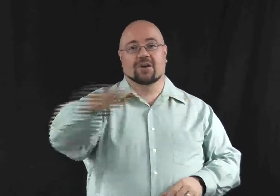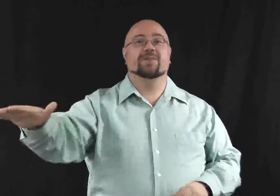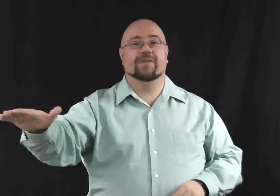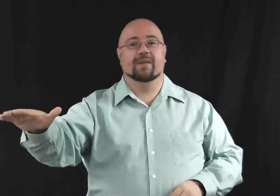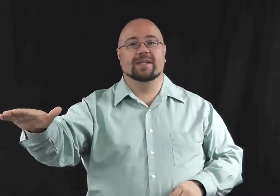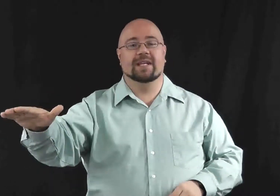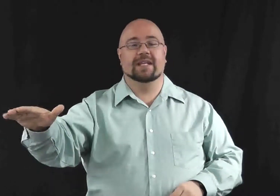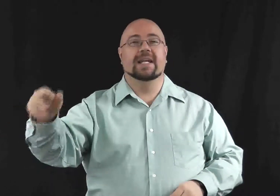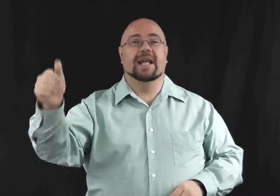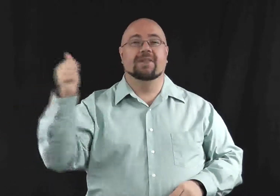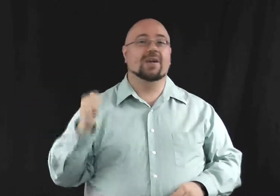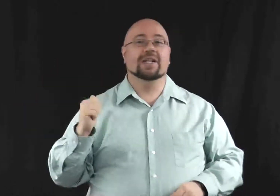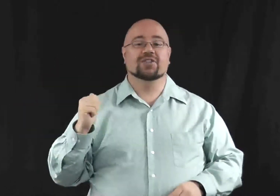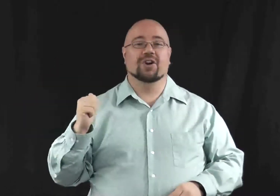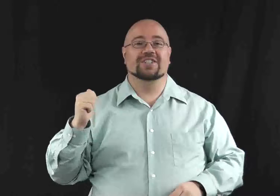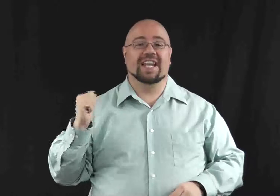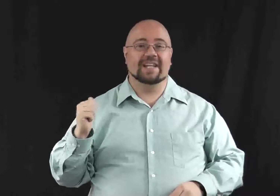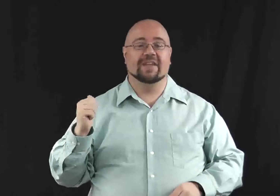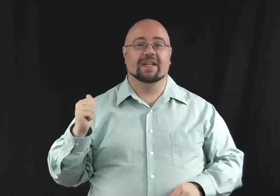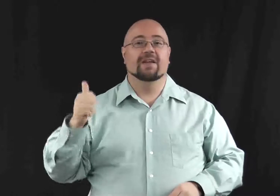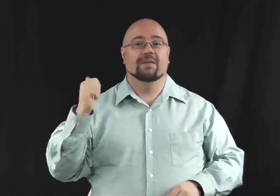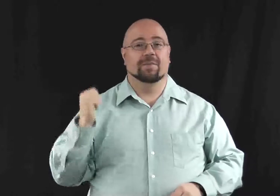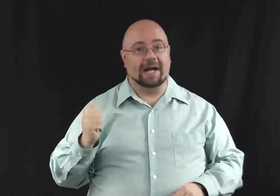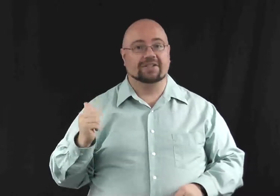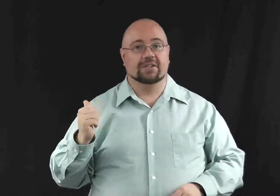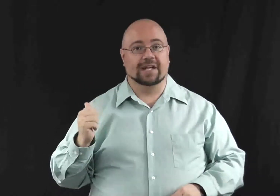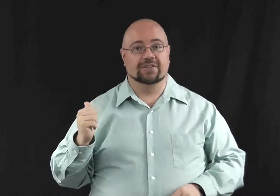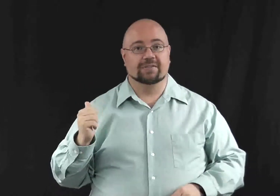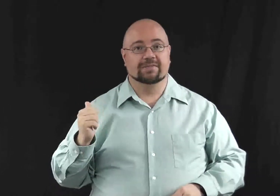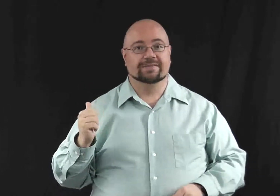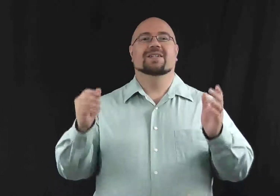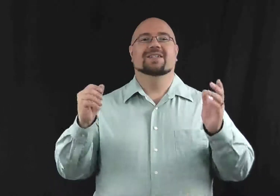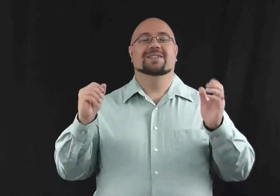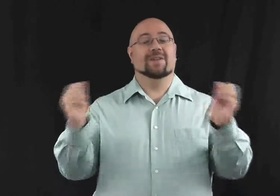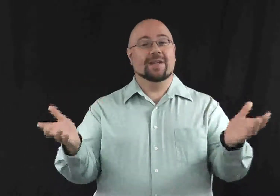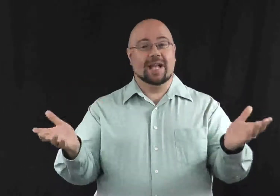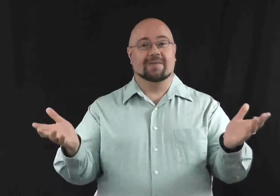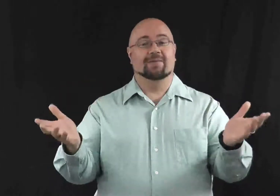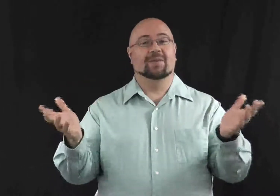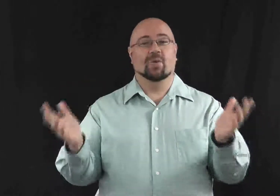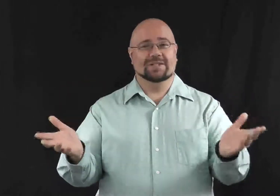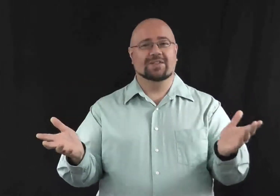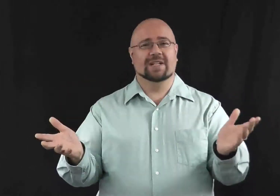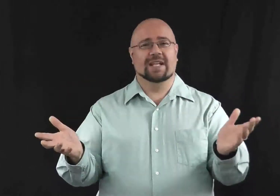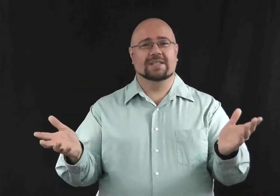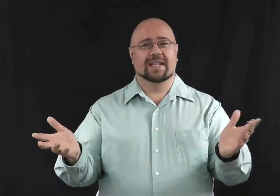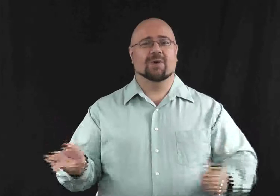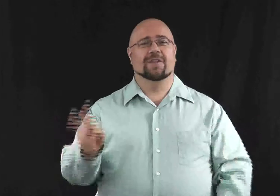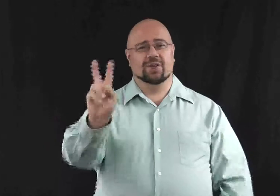very beginning and they don't get charged anything for the botched collection. So there you have it. What's a drug test and what are the two types of